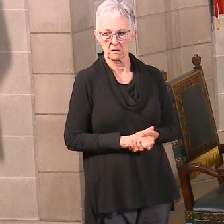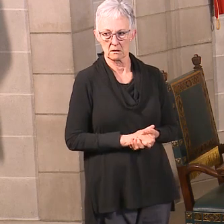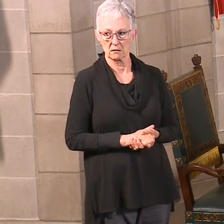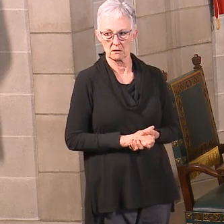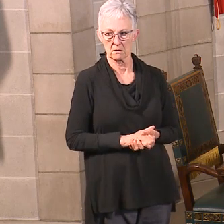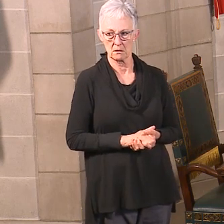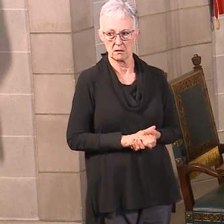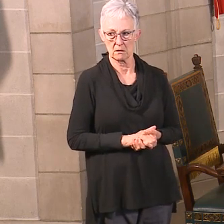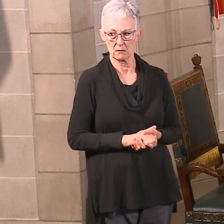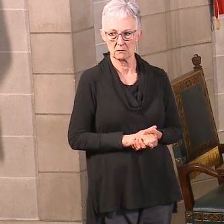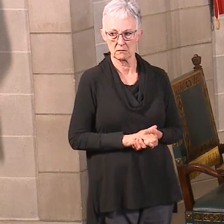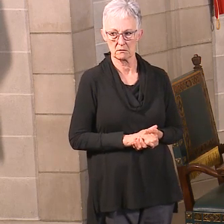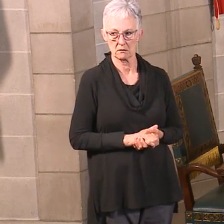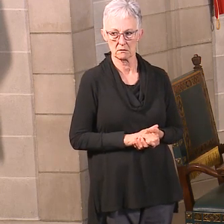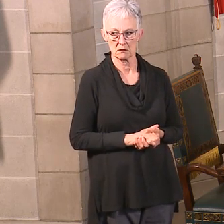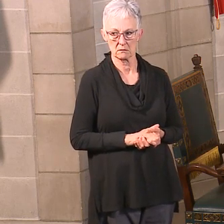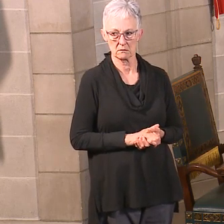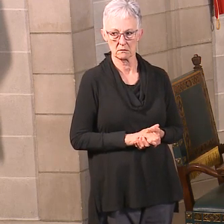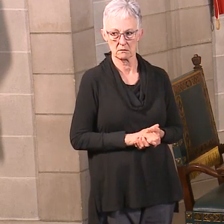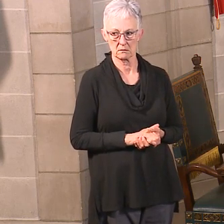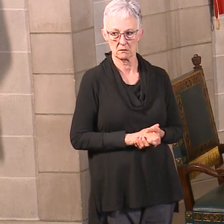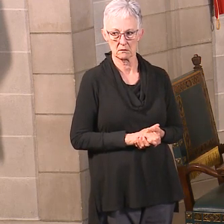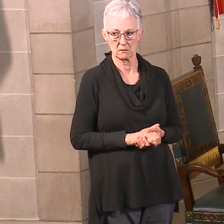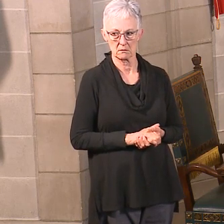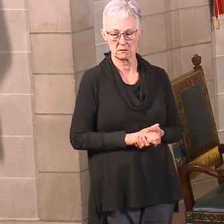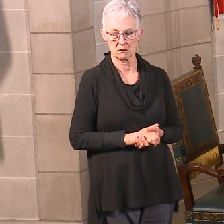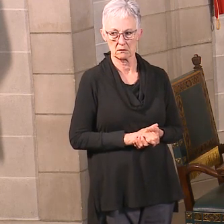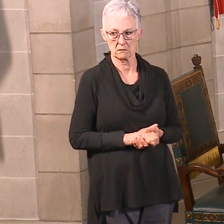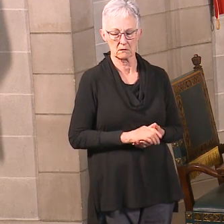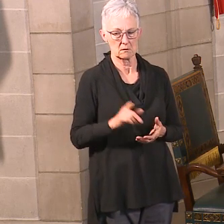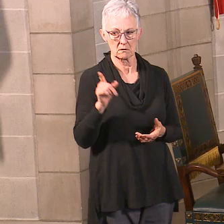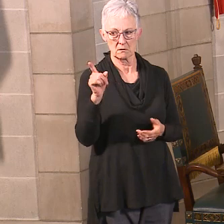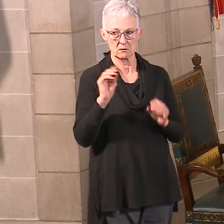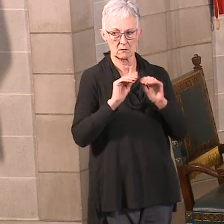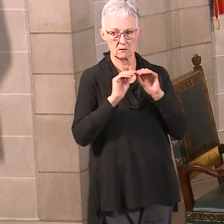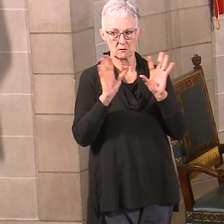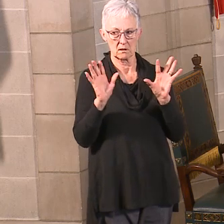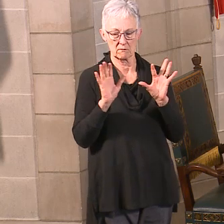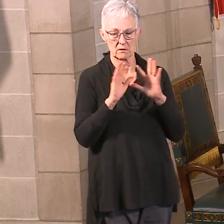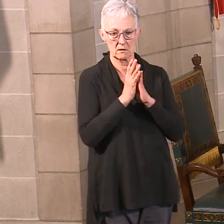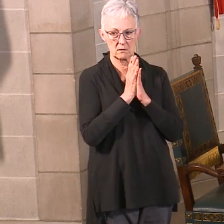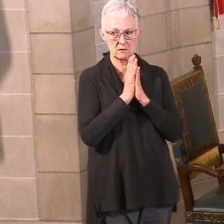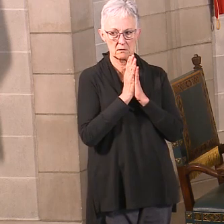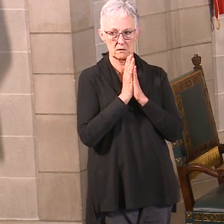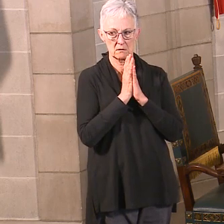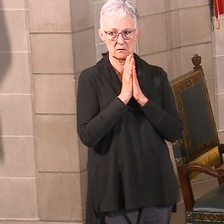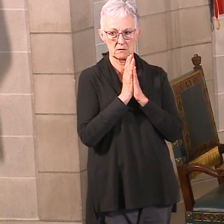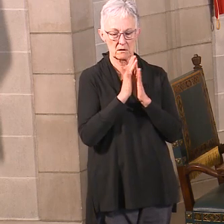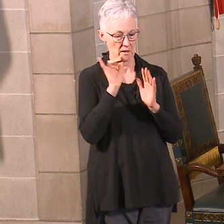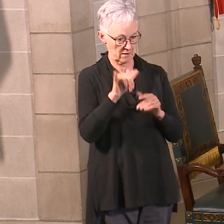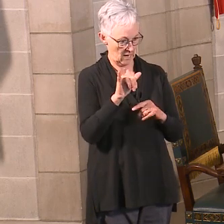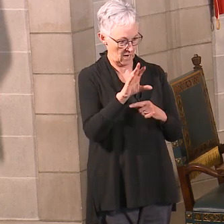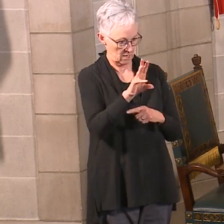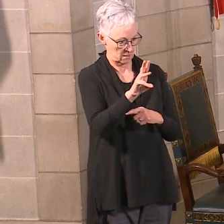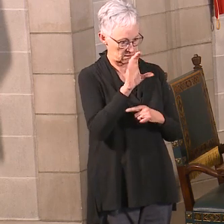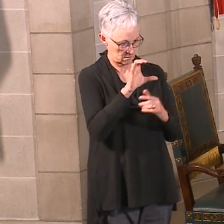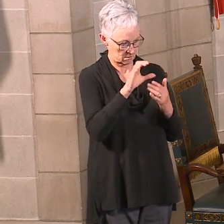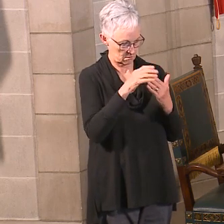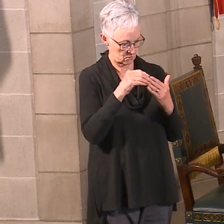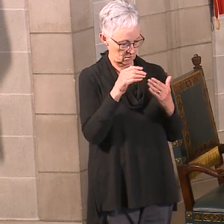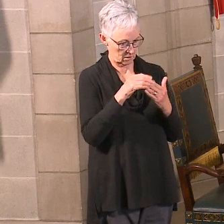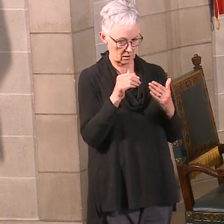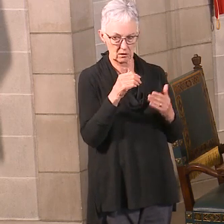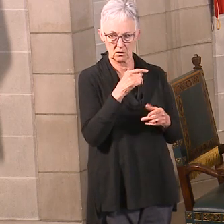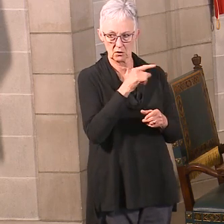Sorry, just, so the $600, just for clarification because I kind of get a lot of different numbers. The $600 you are